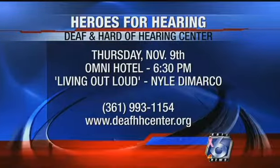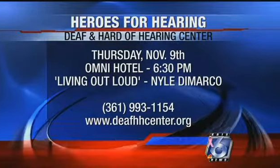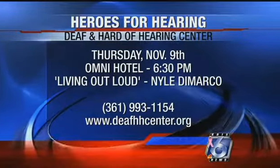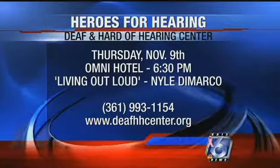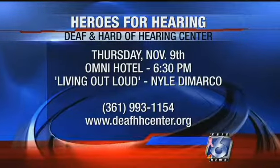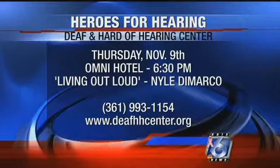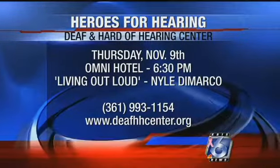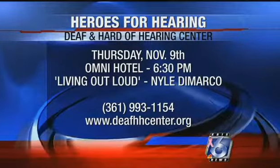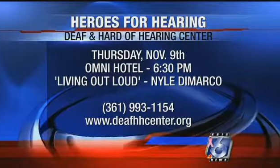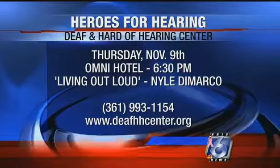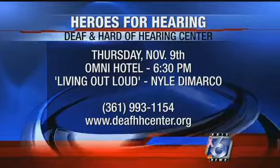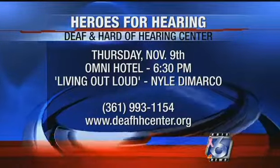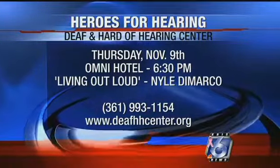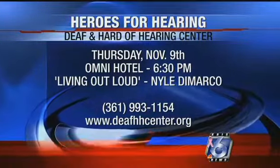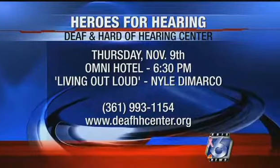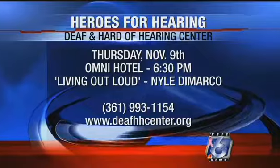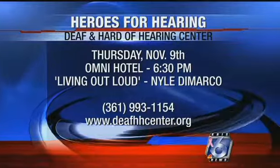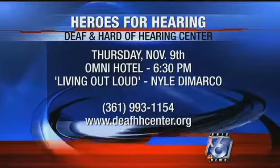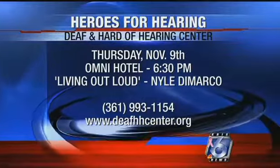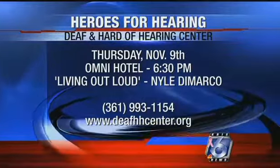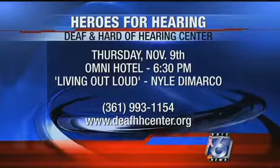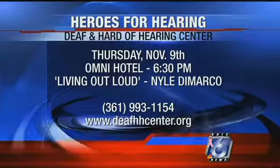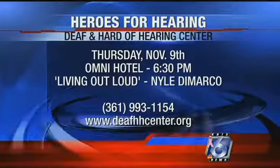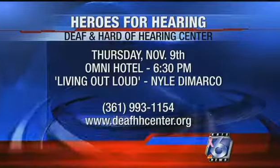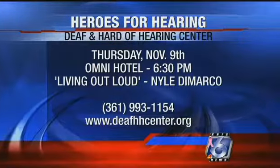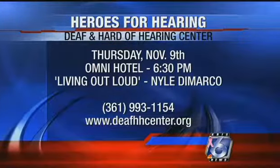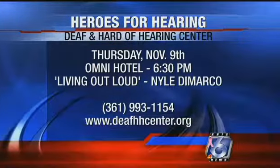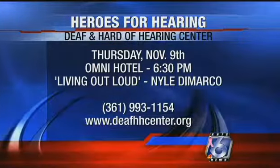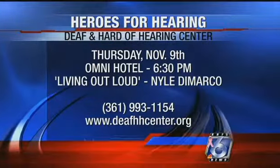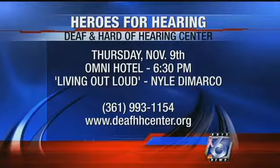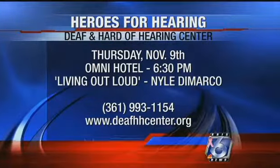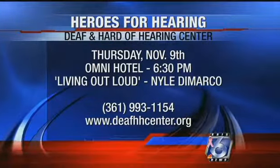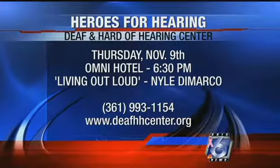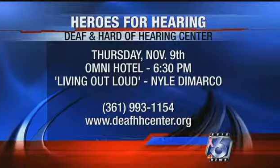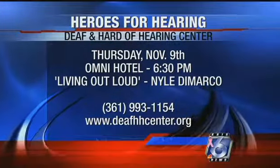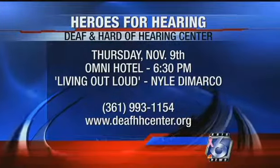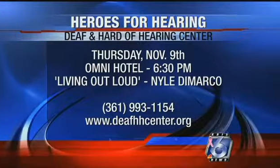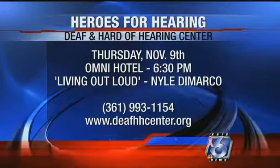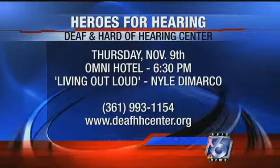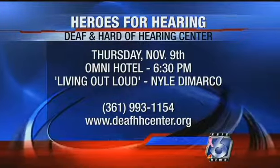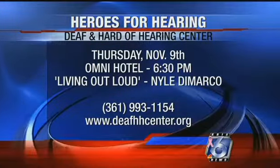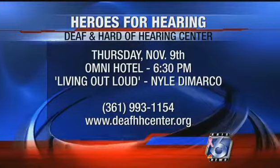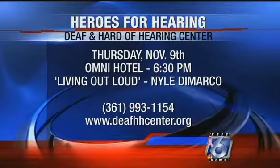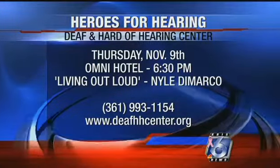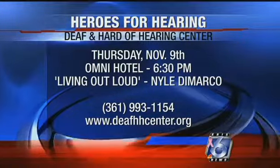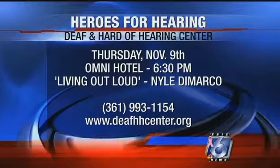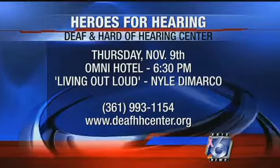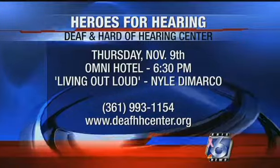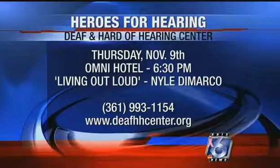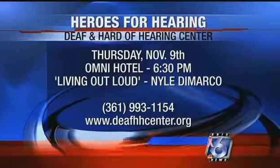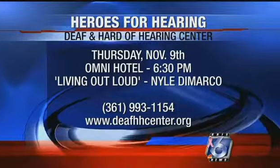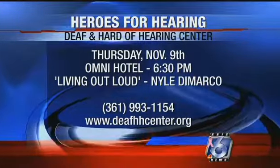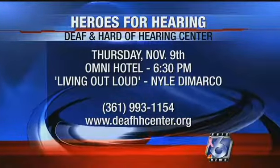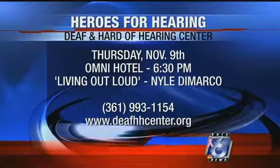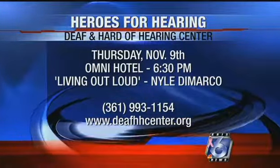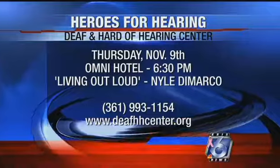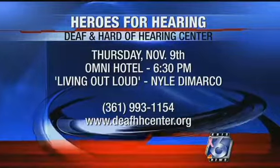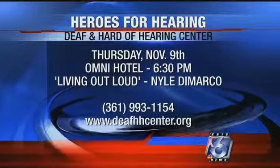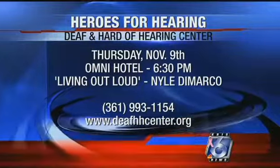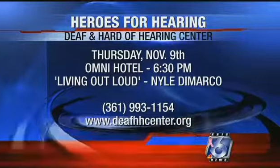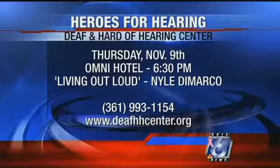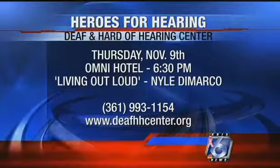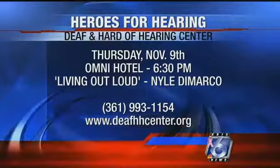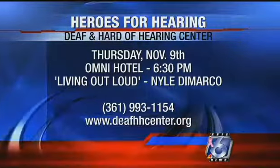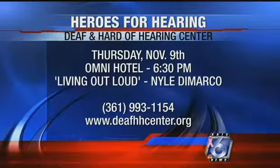on the screen. It's happening Thursday, November 9th at the Omni Hotel, Living Out Loud with Niall DeMarco. You've got a phone